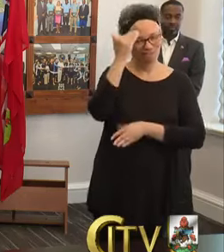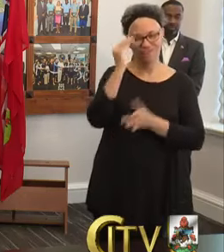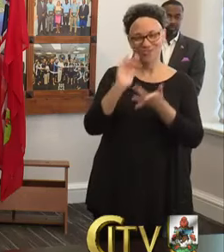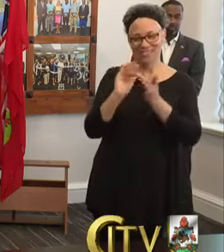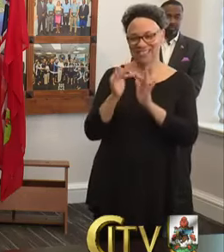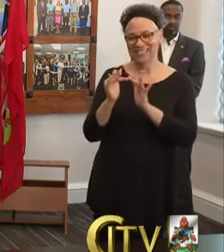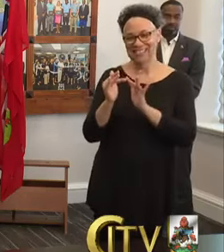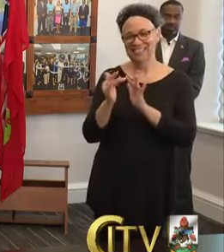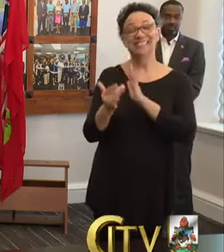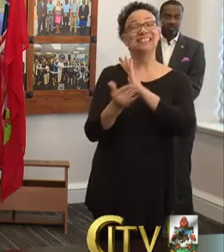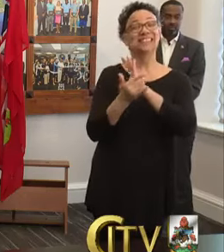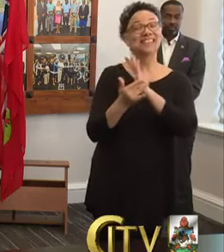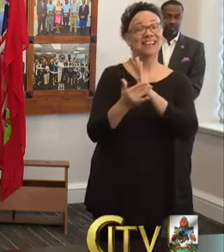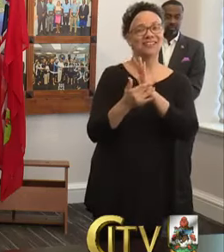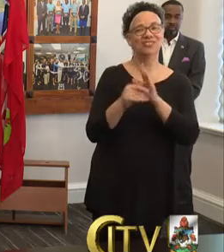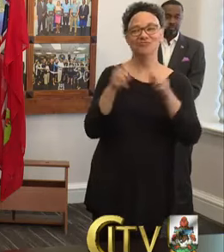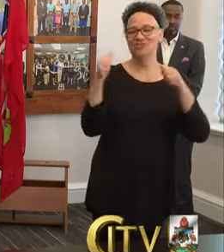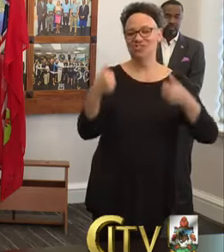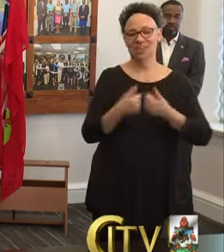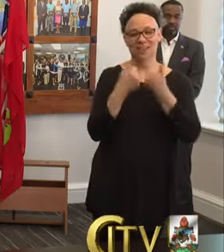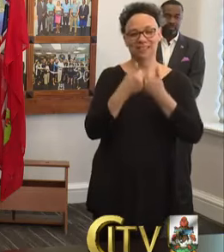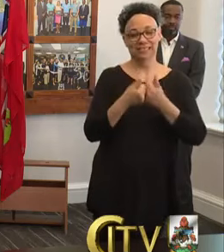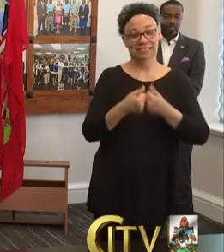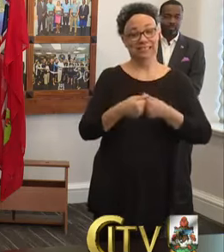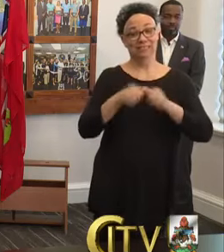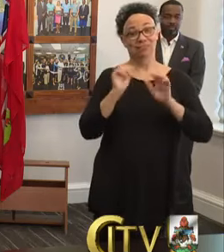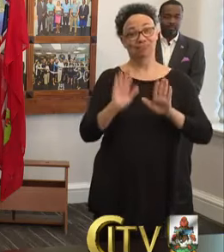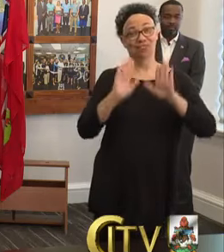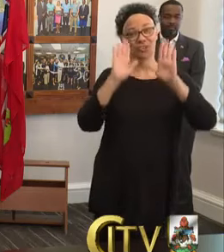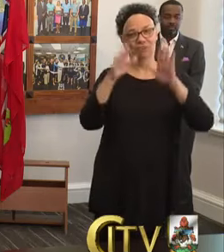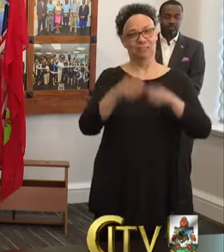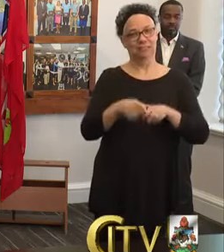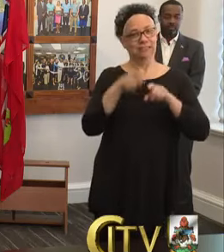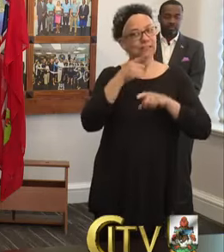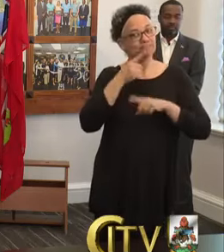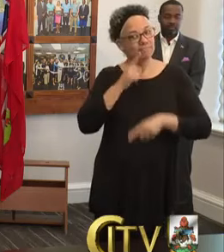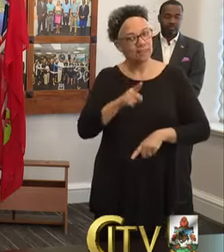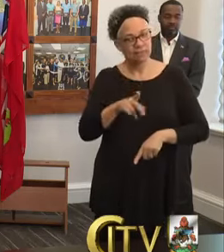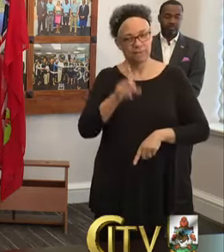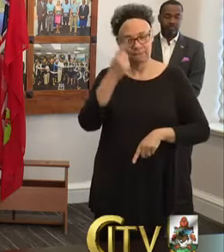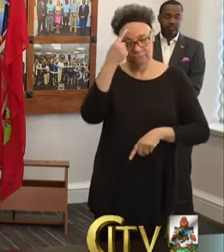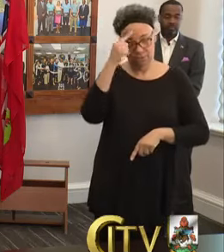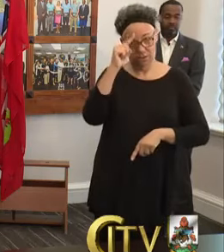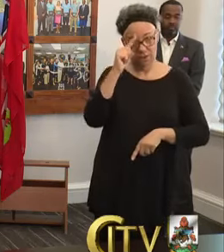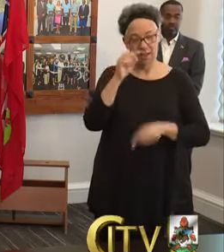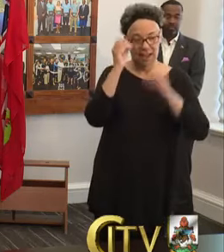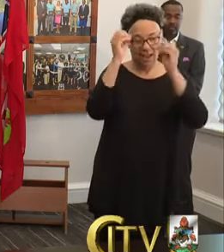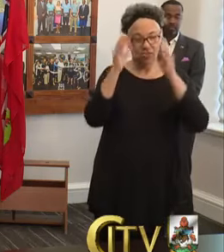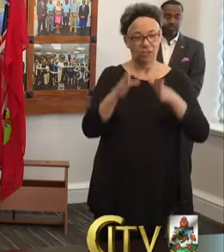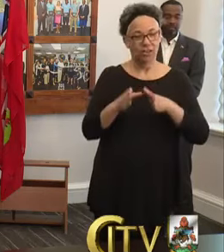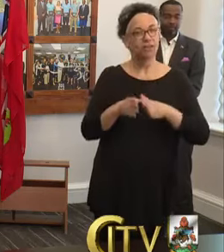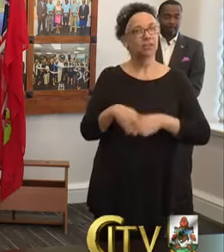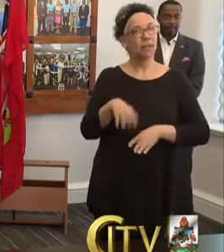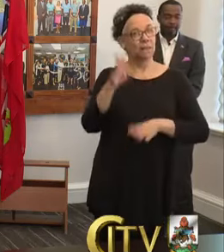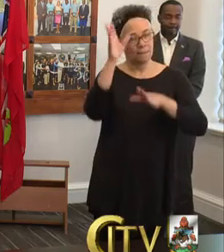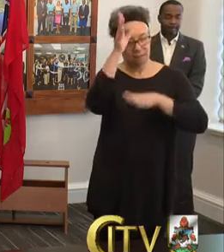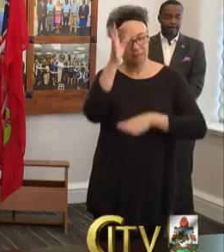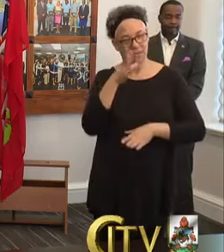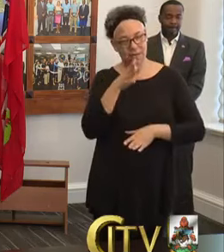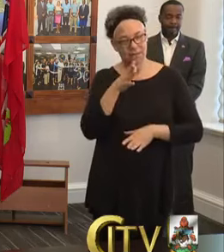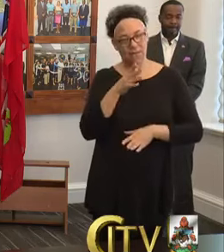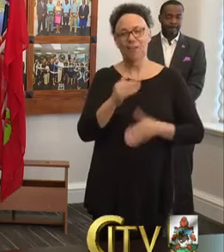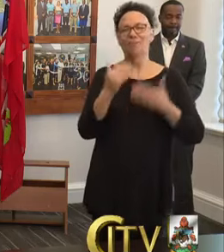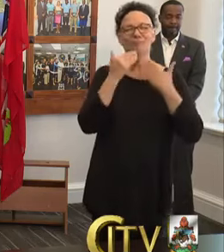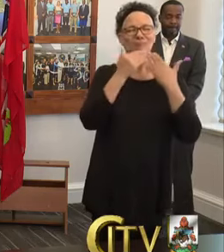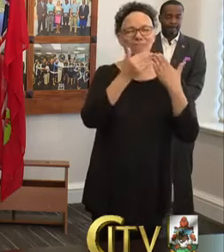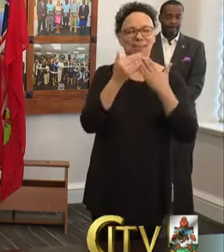challenges and the significant demands placed on educators and parents who are navigating their own home environments. I also extend my